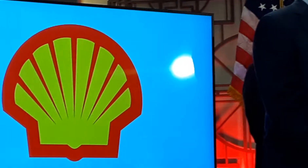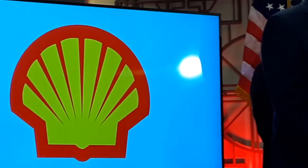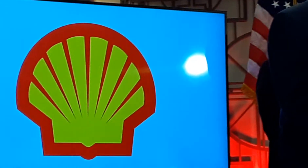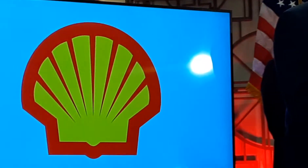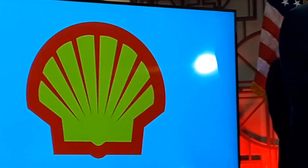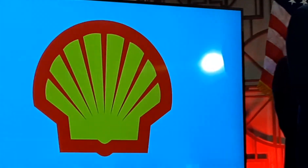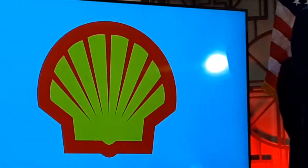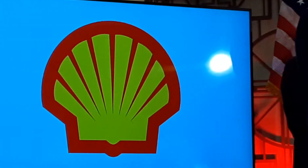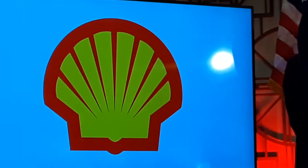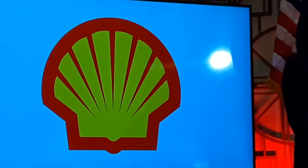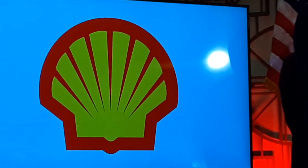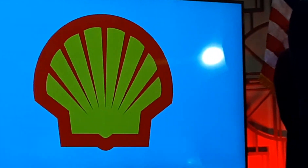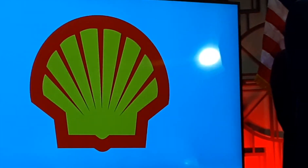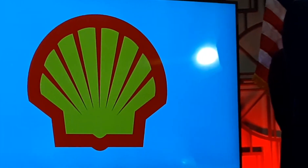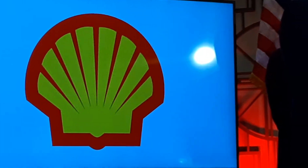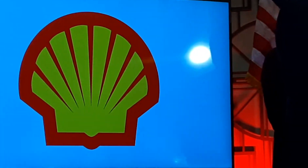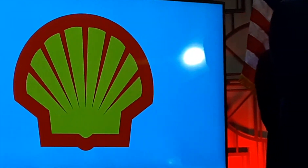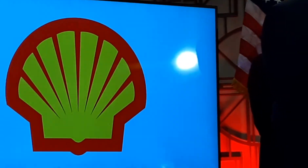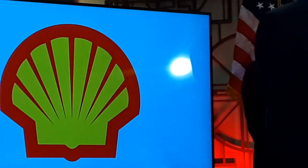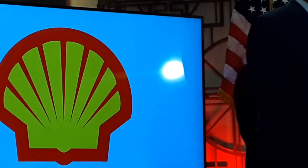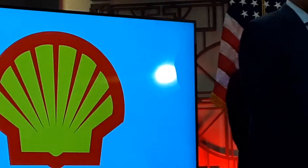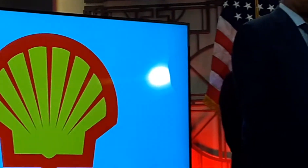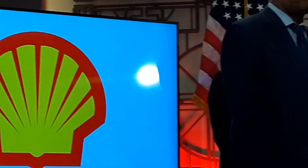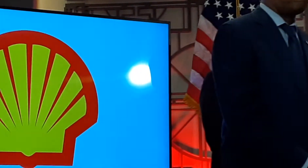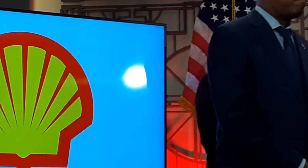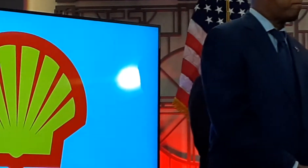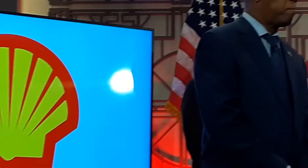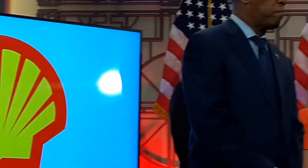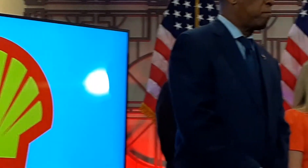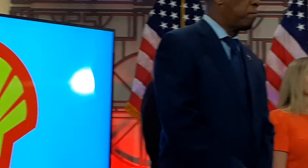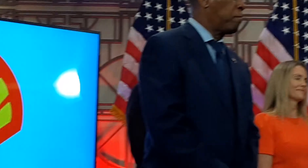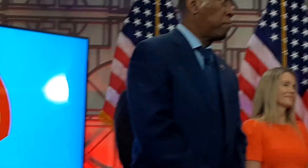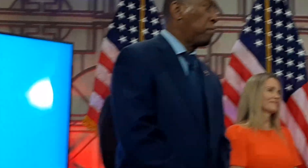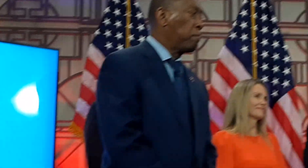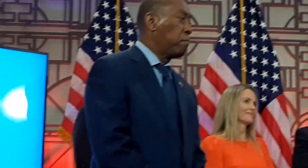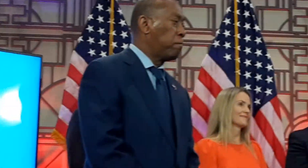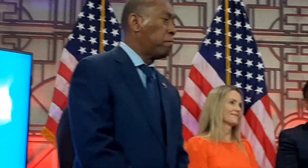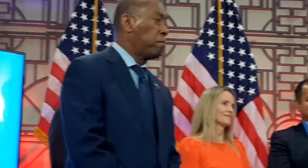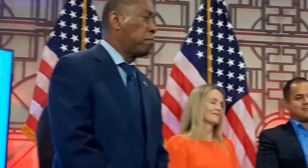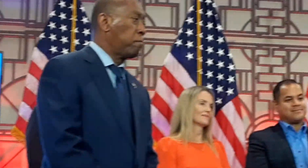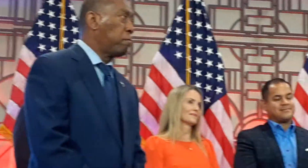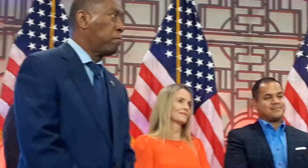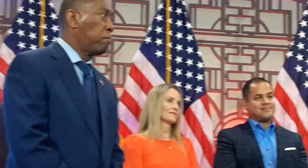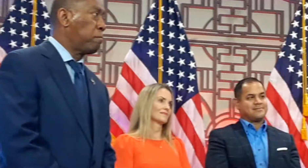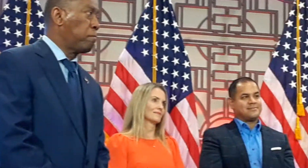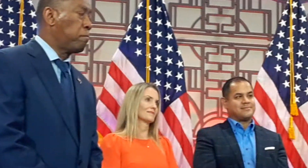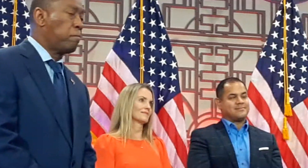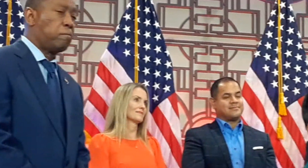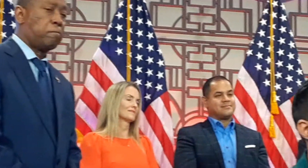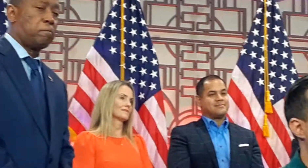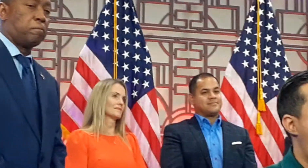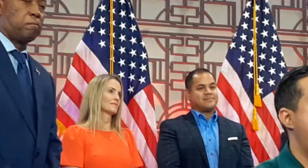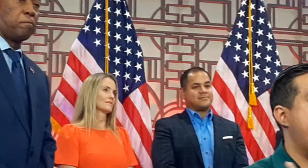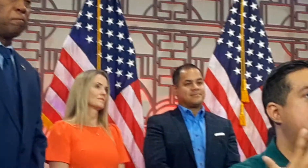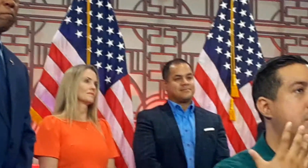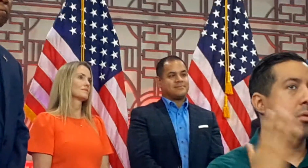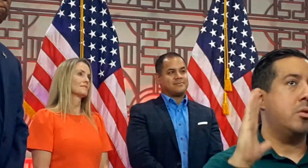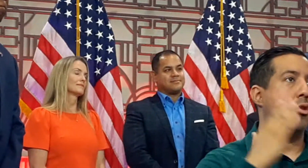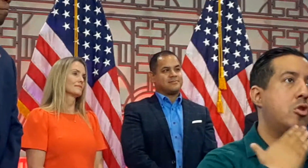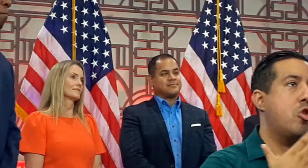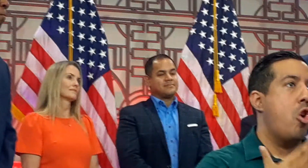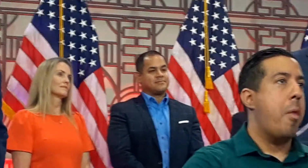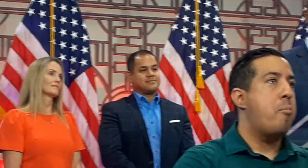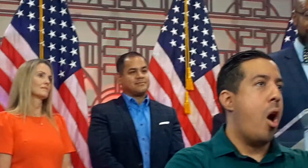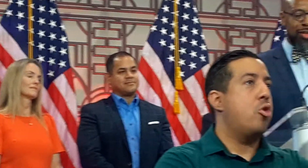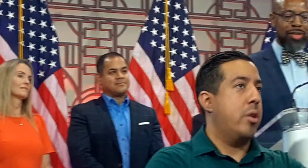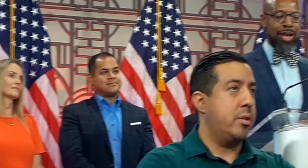in what promises to be a great Houston summer. But finally, let us celebrate the progress. I'm excited to